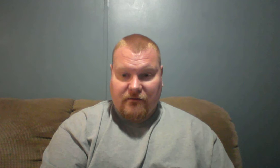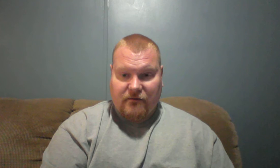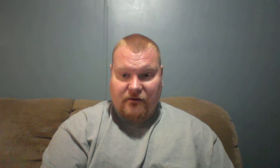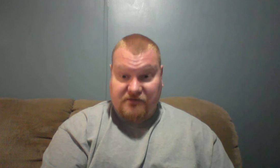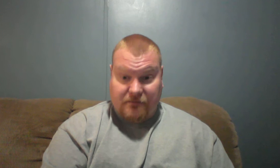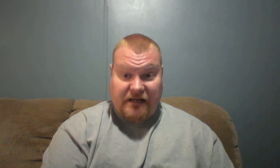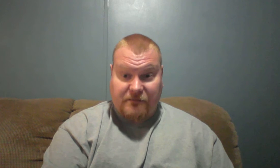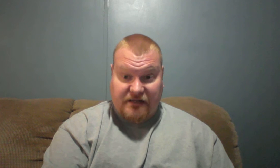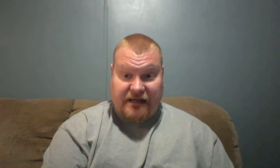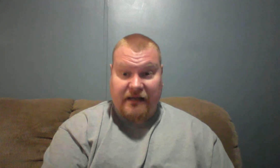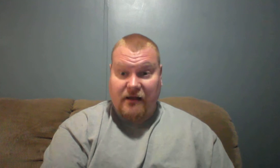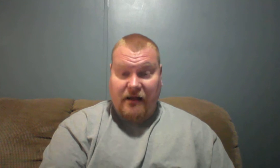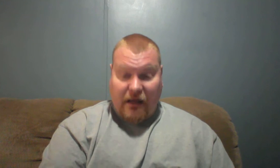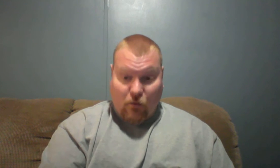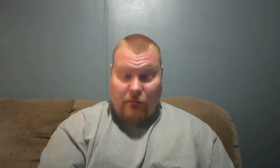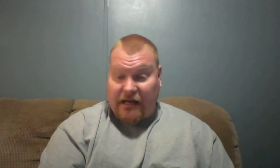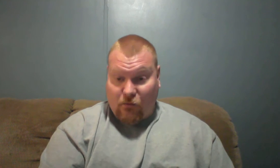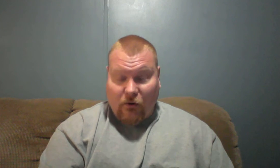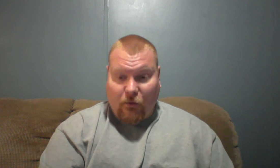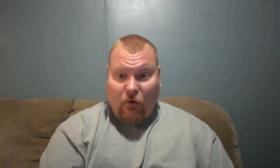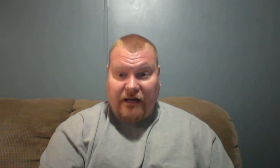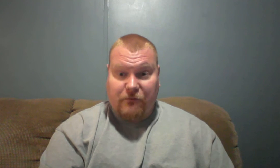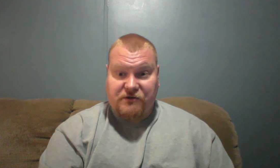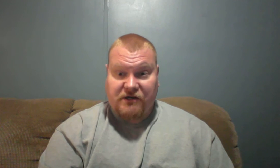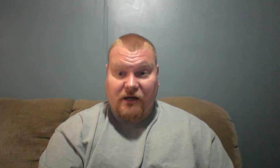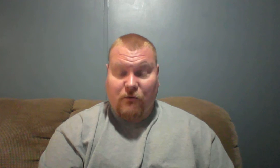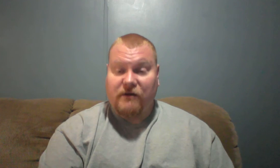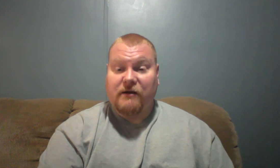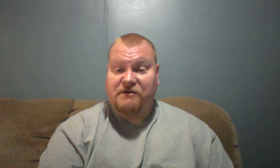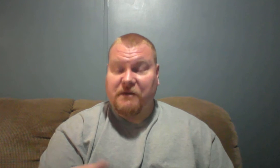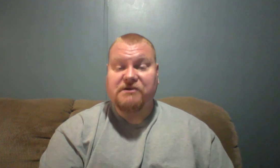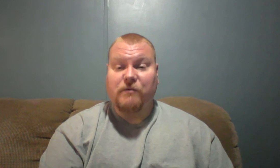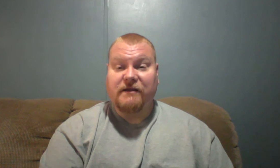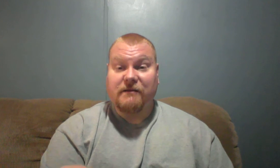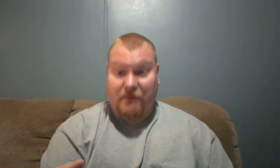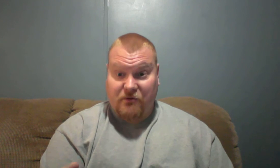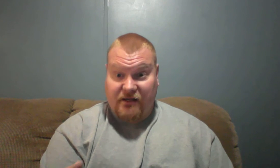And sometimes I think at one point it was, you know, especially when remember the